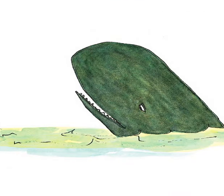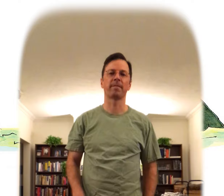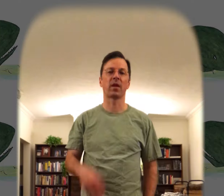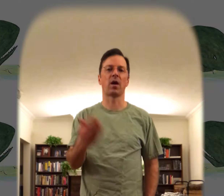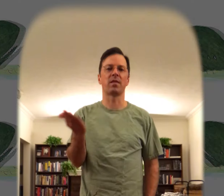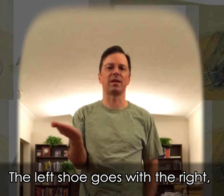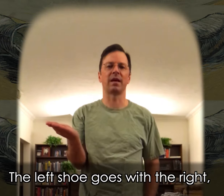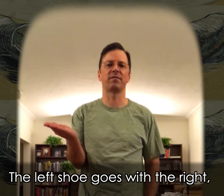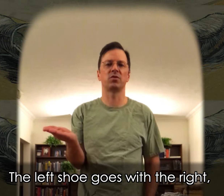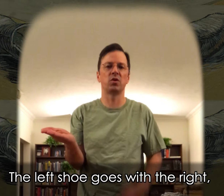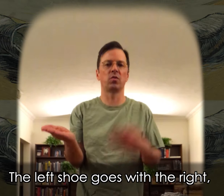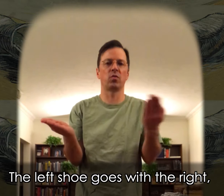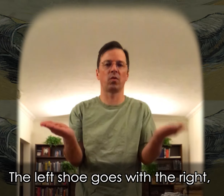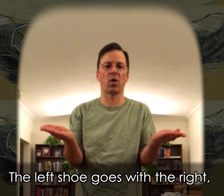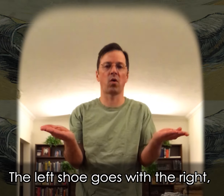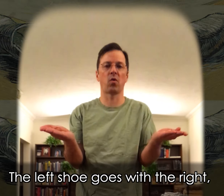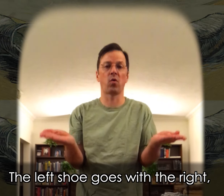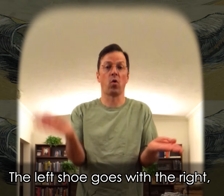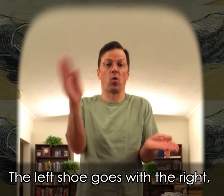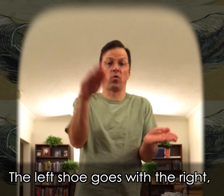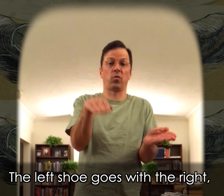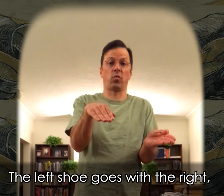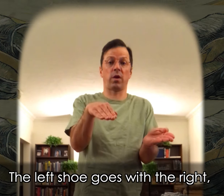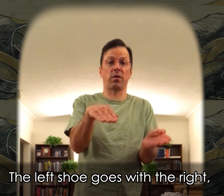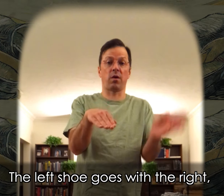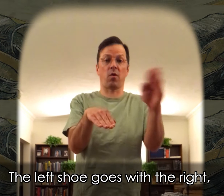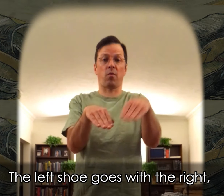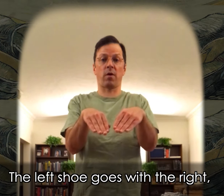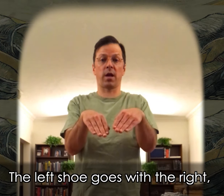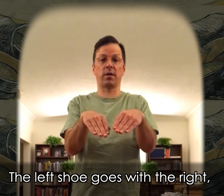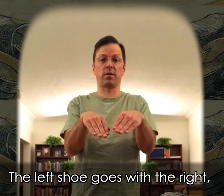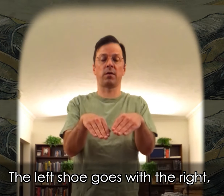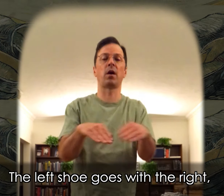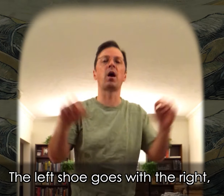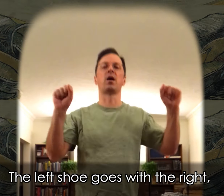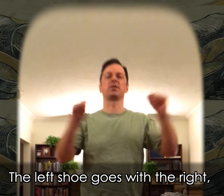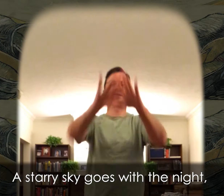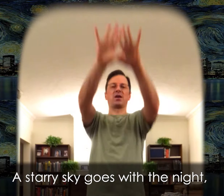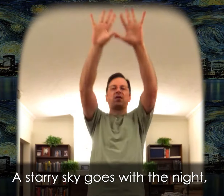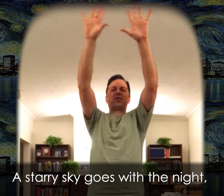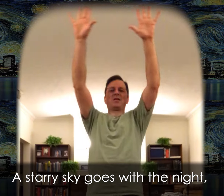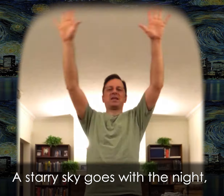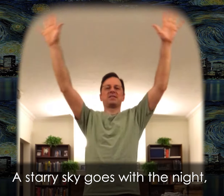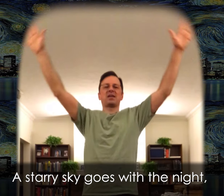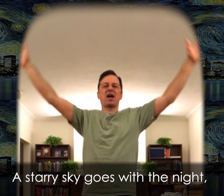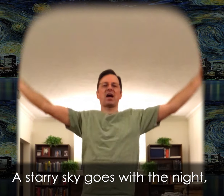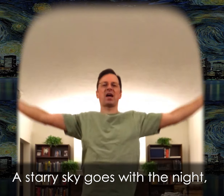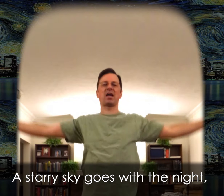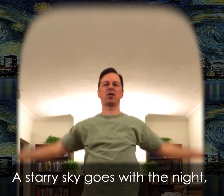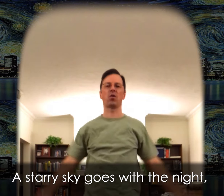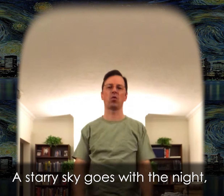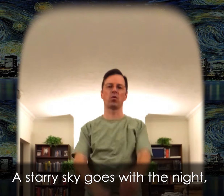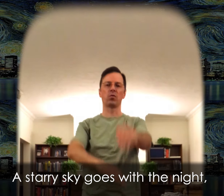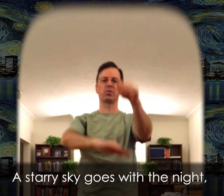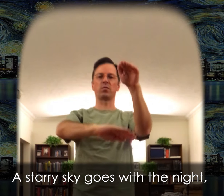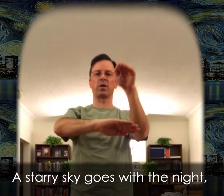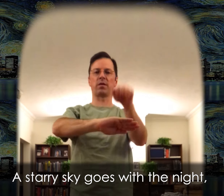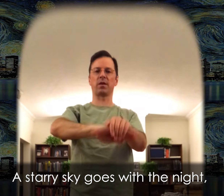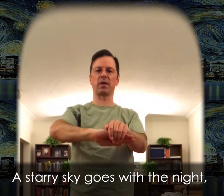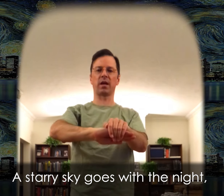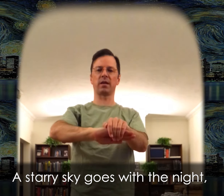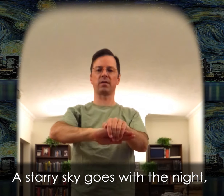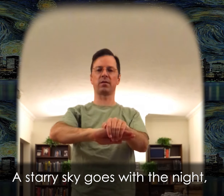The left shoe goes with the right A starry sky goes